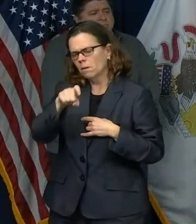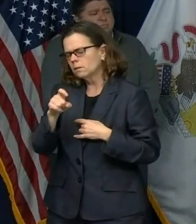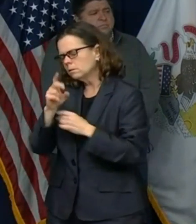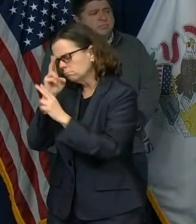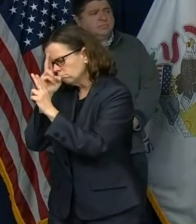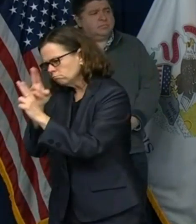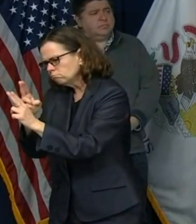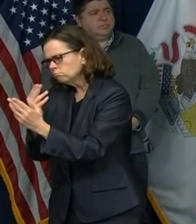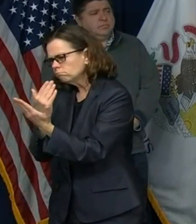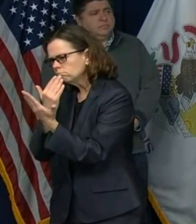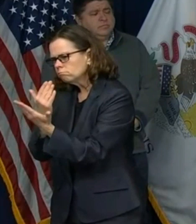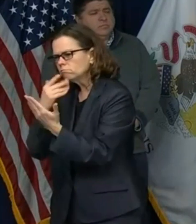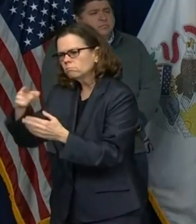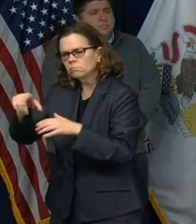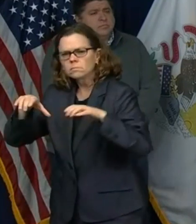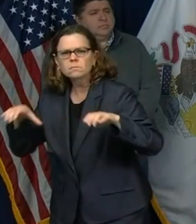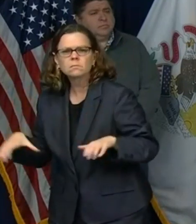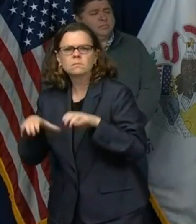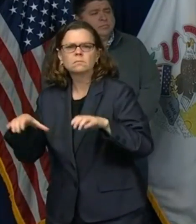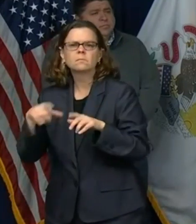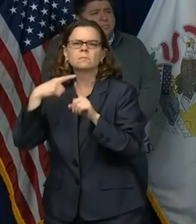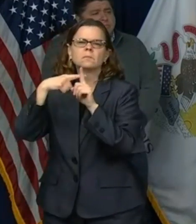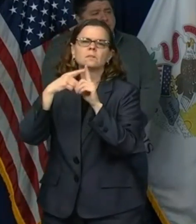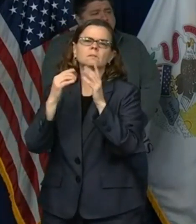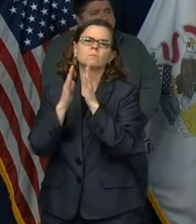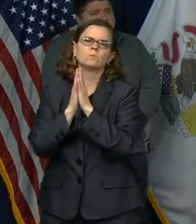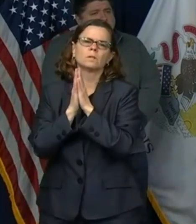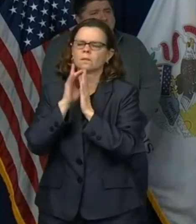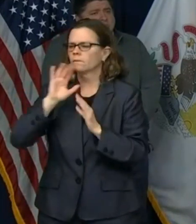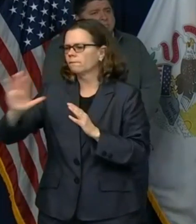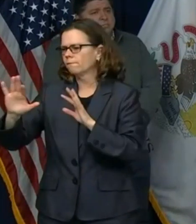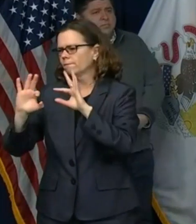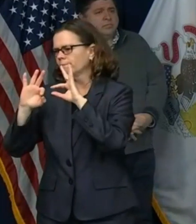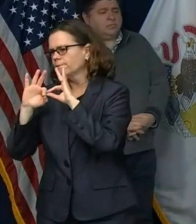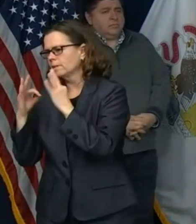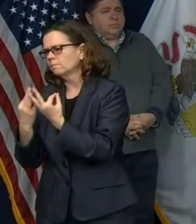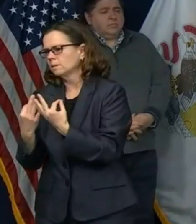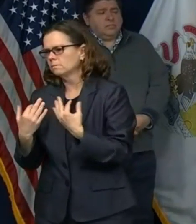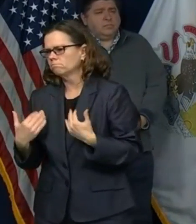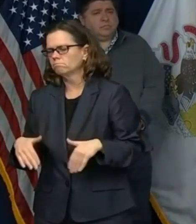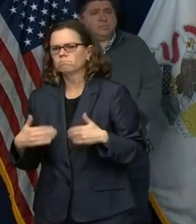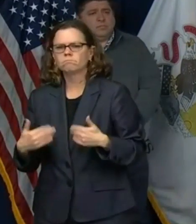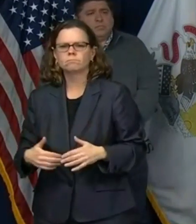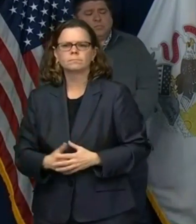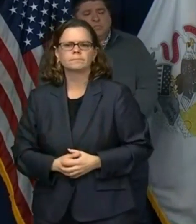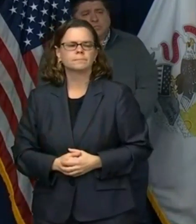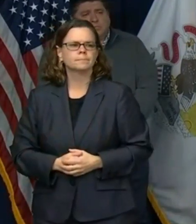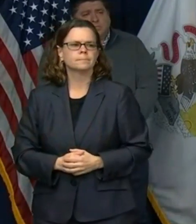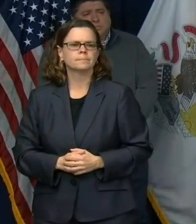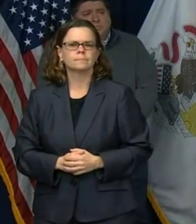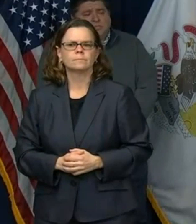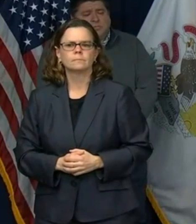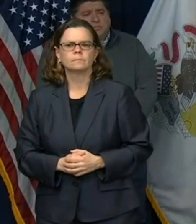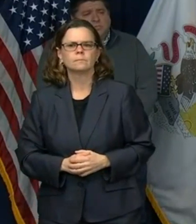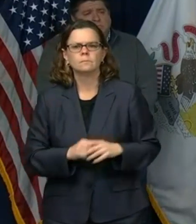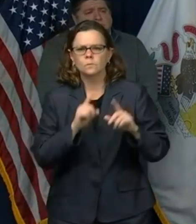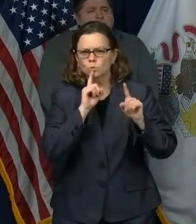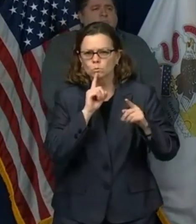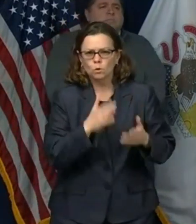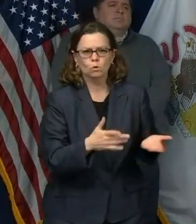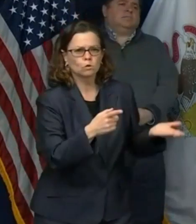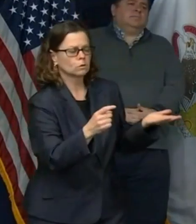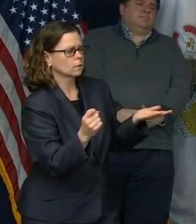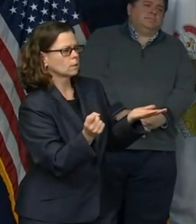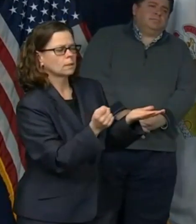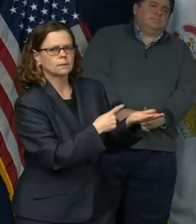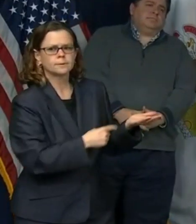members who are going to be affected by this loss as well as the whole medical community. And as a follow-up, do you know how broadly within hospitals that you're aware of